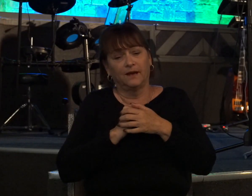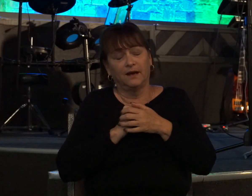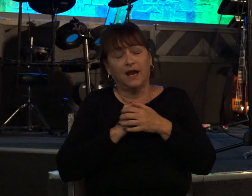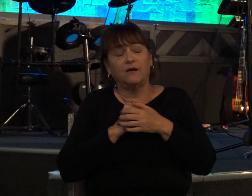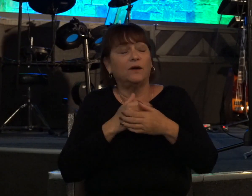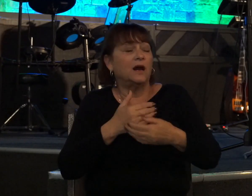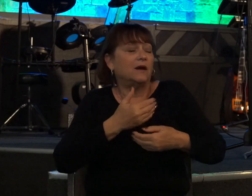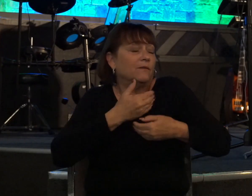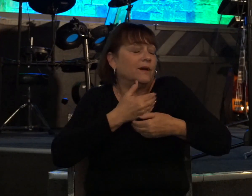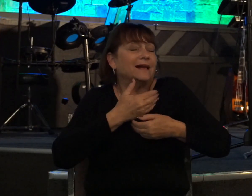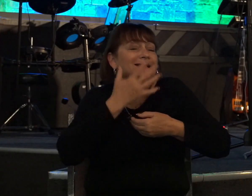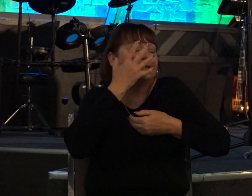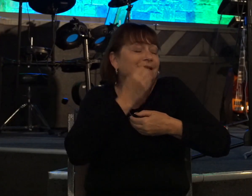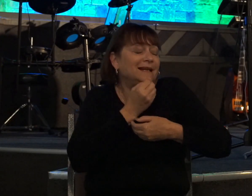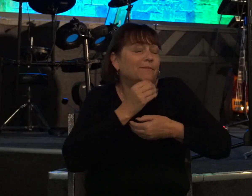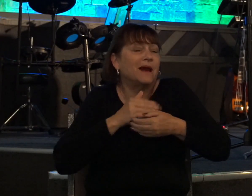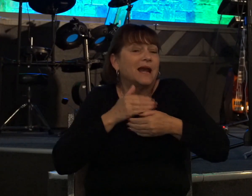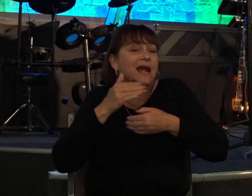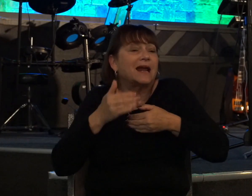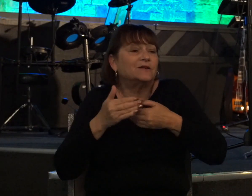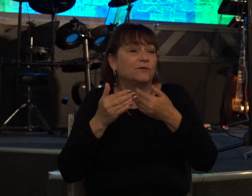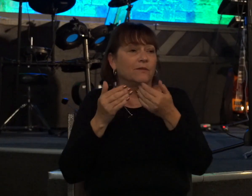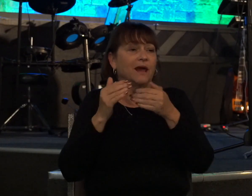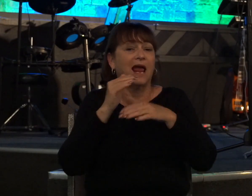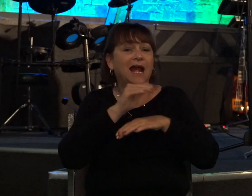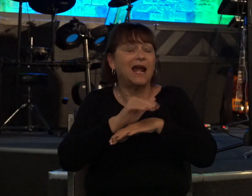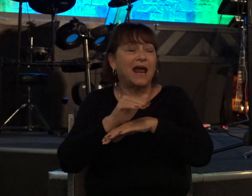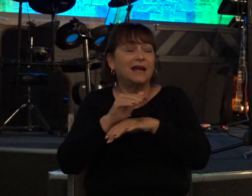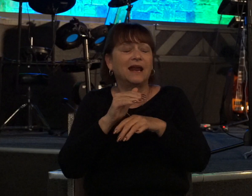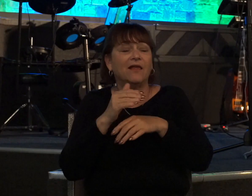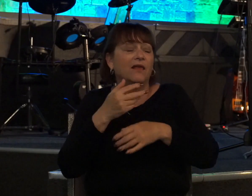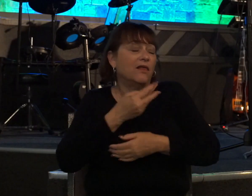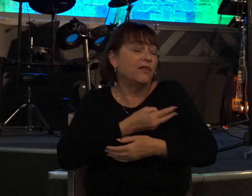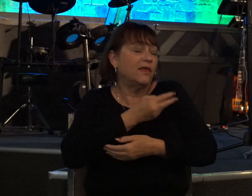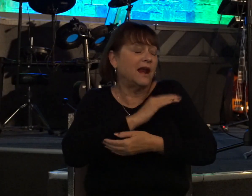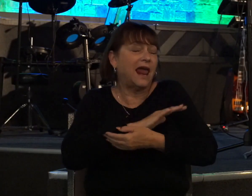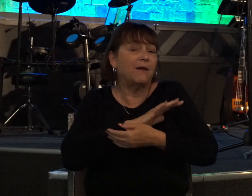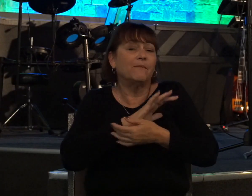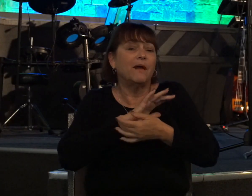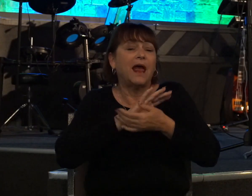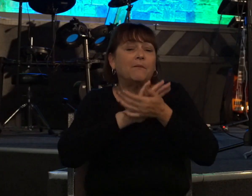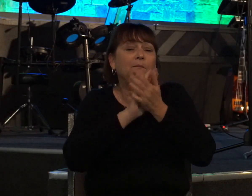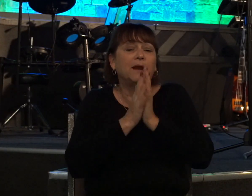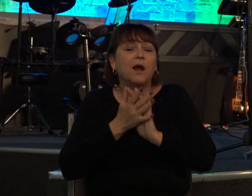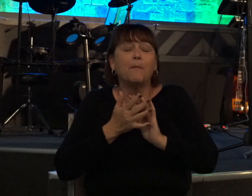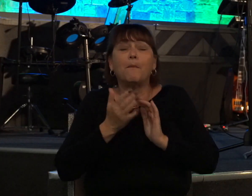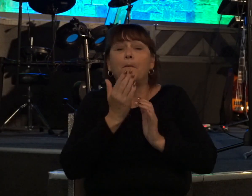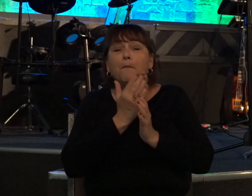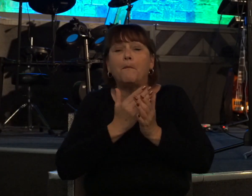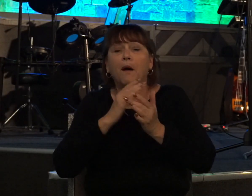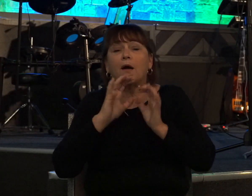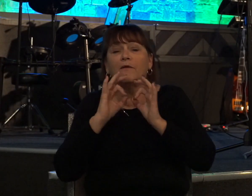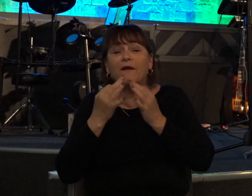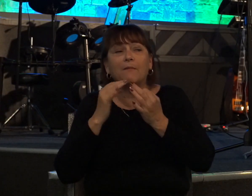sleep next to him at night little lamb had become part of his family the text says it was like a daughter to him